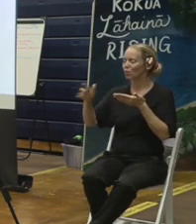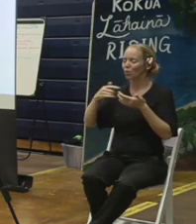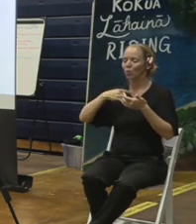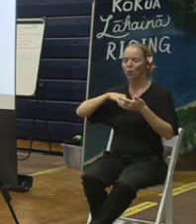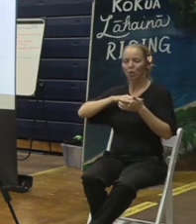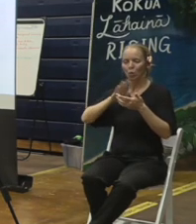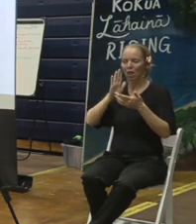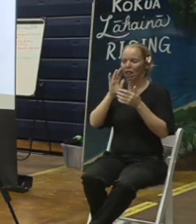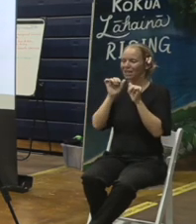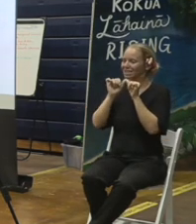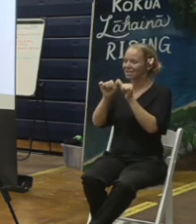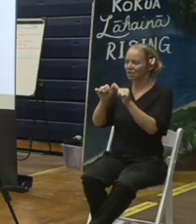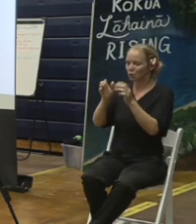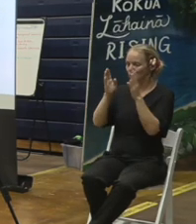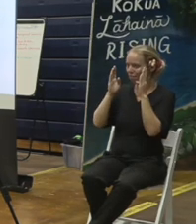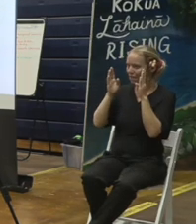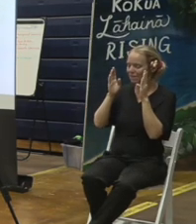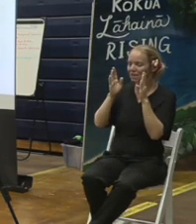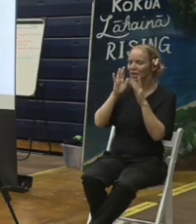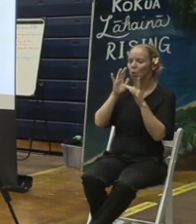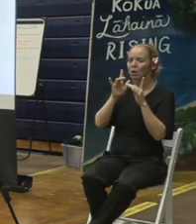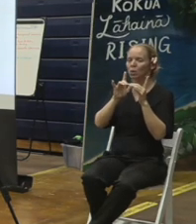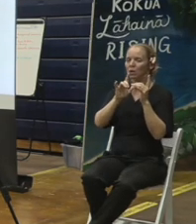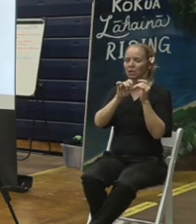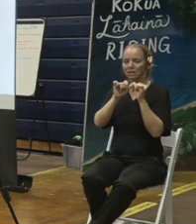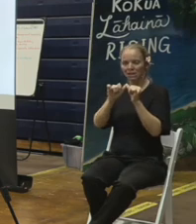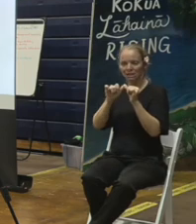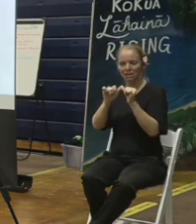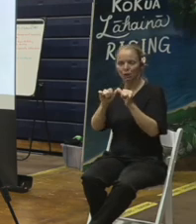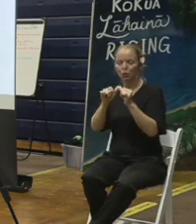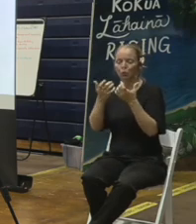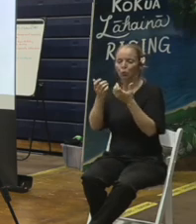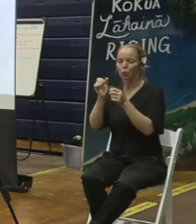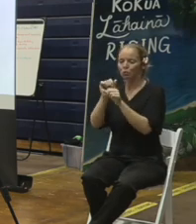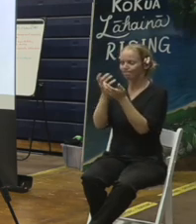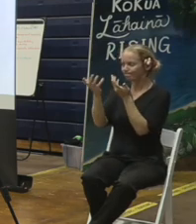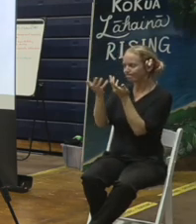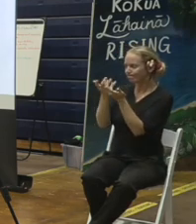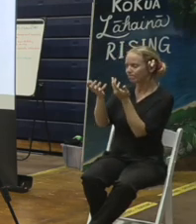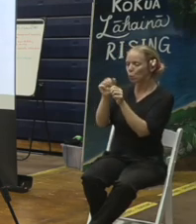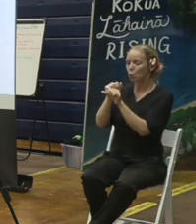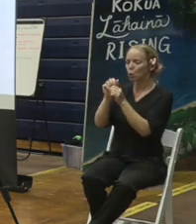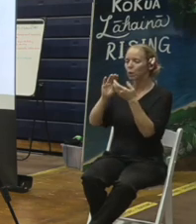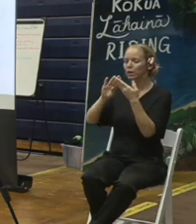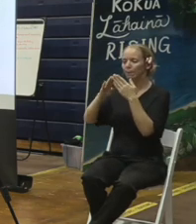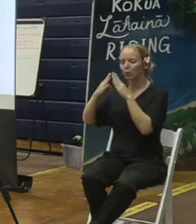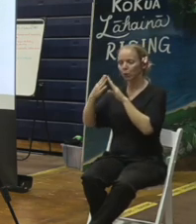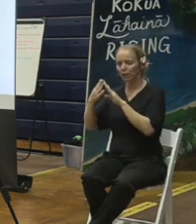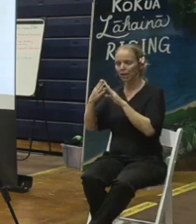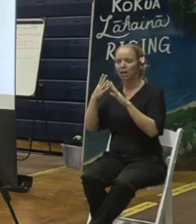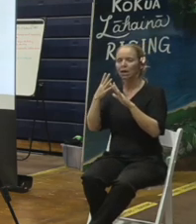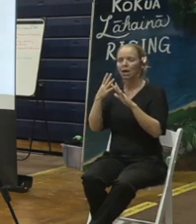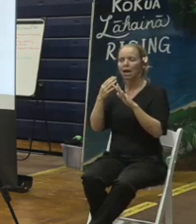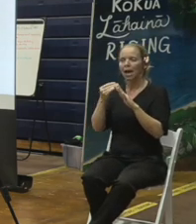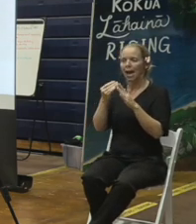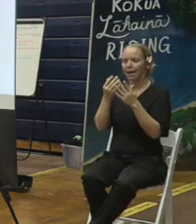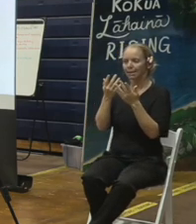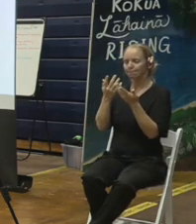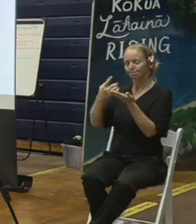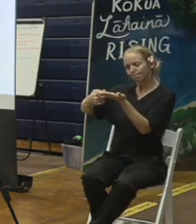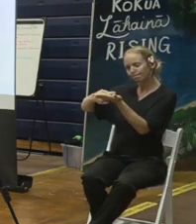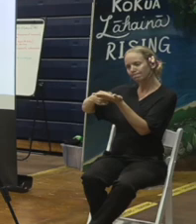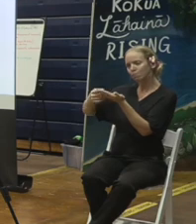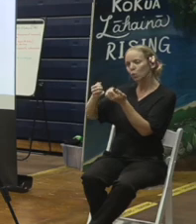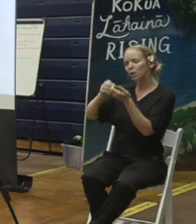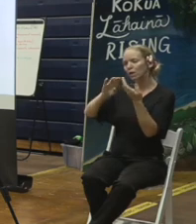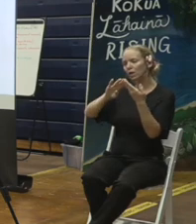to do our very best to work with the county, to work with the community, to mitigate any concerns or risks that come up as we complete this work.